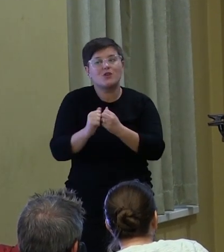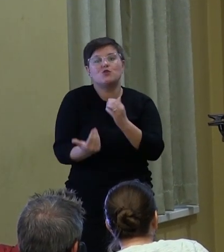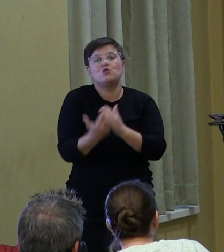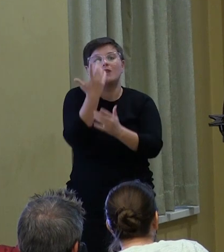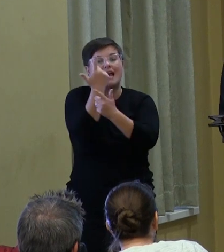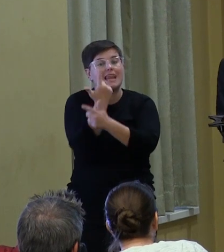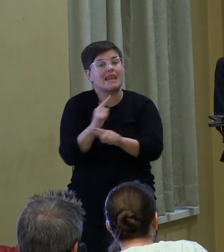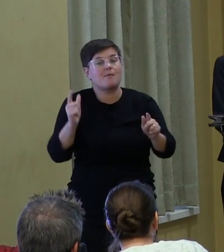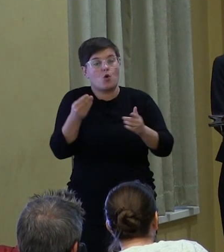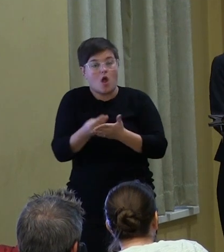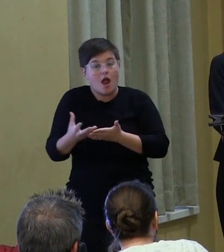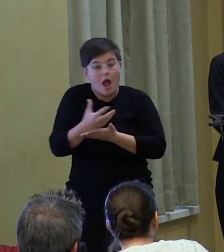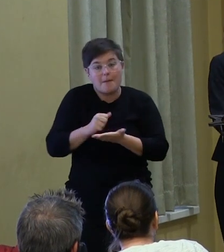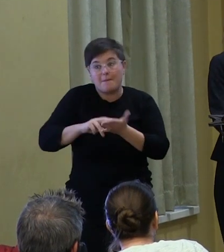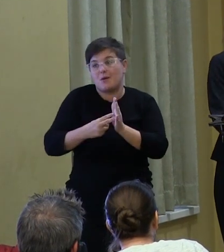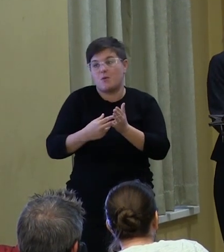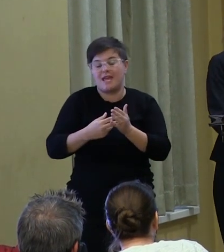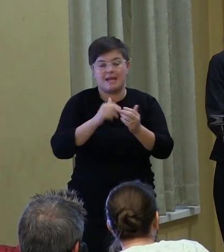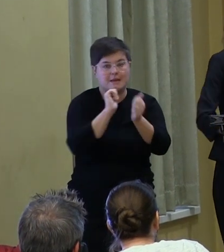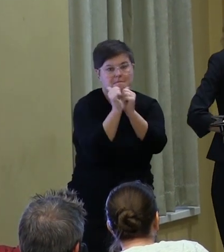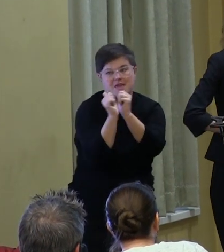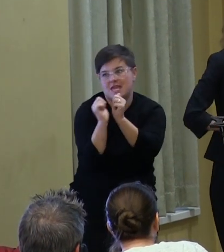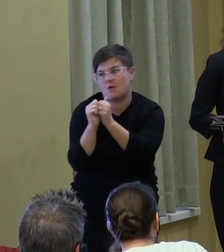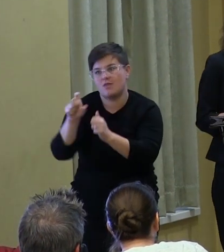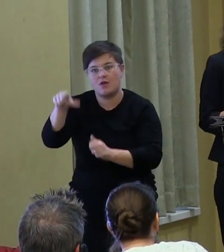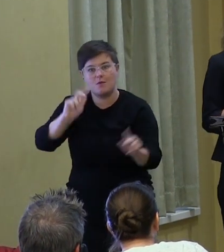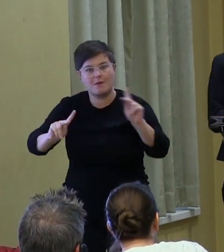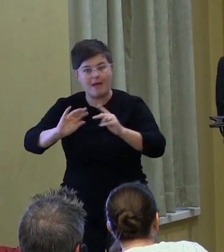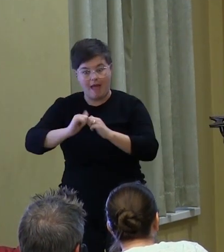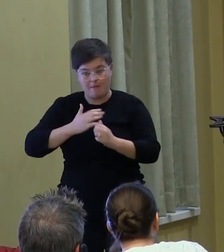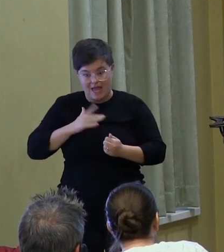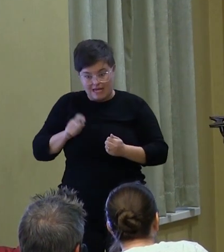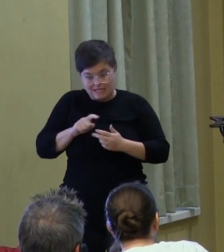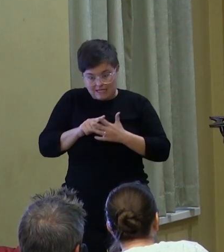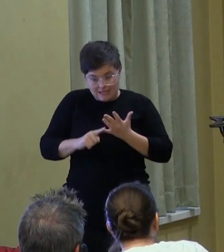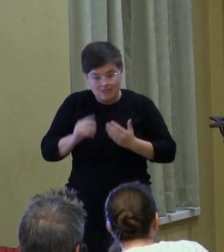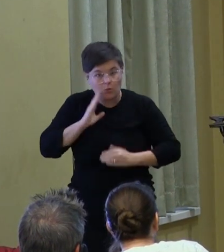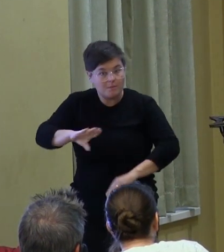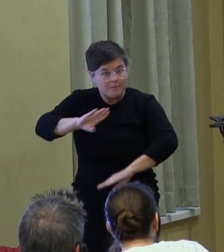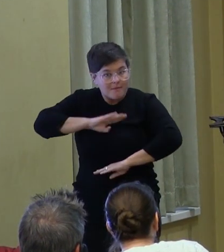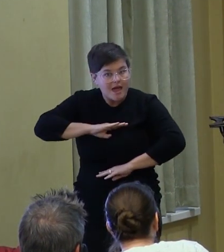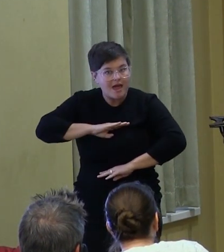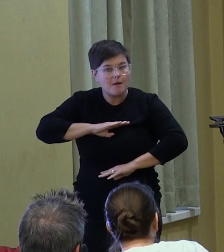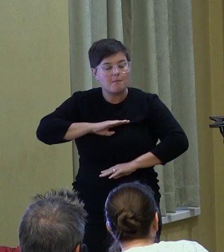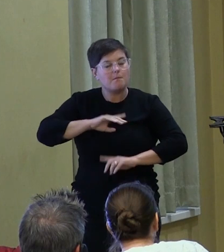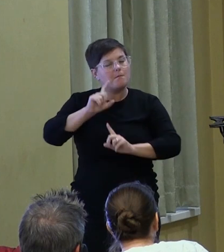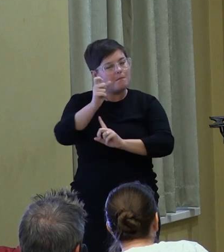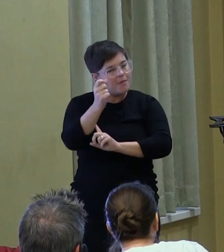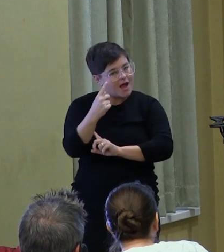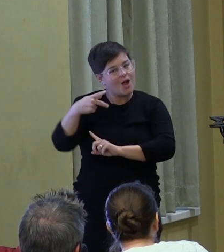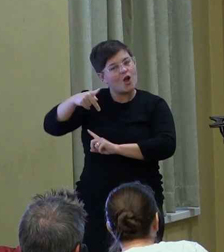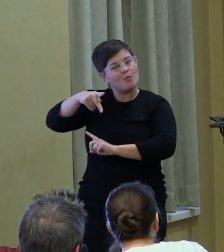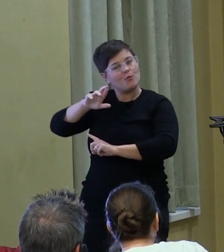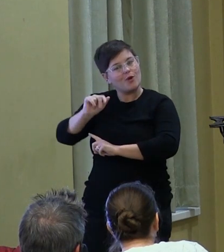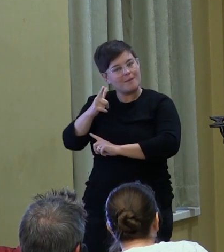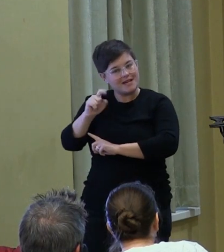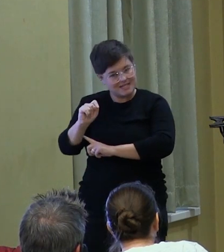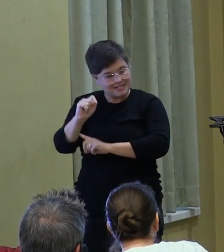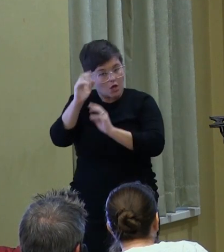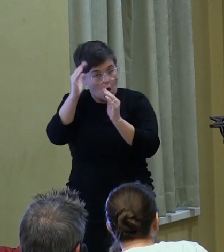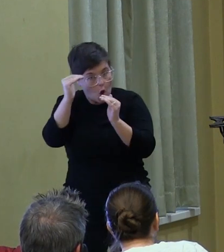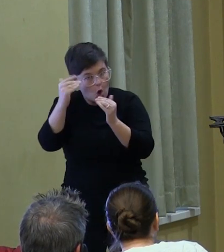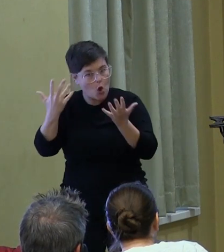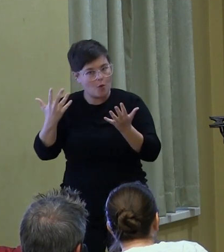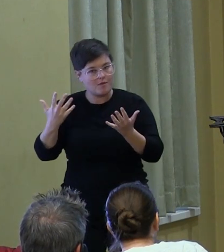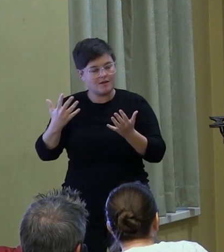compete with others to meet our needs. But what pragmatist hope demonstrates for us is at best a